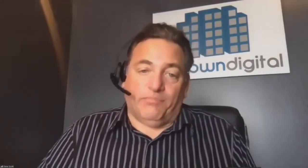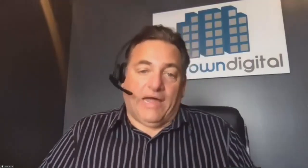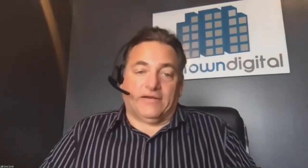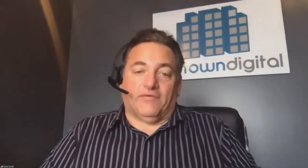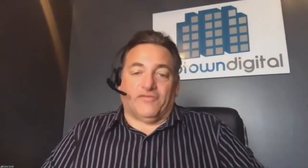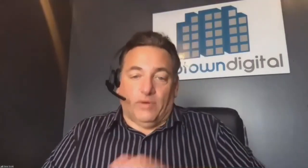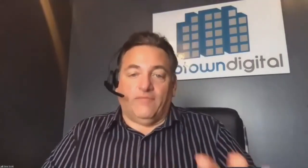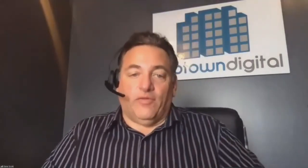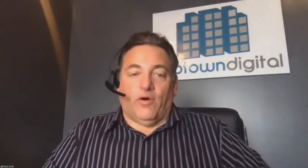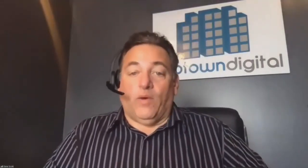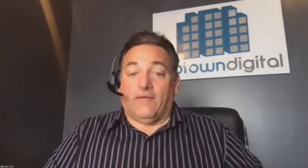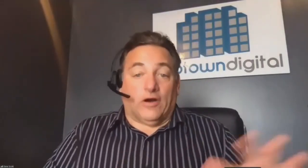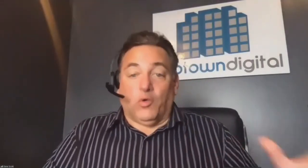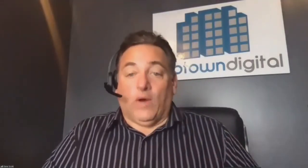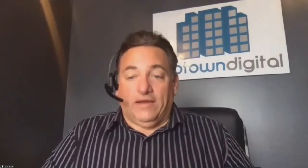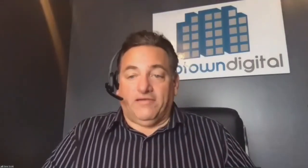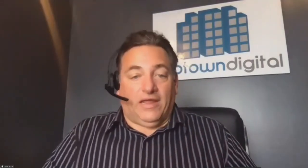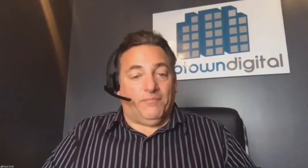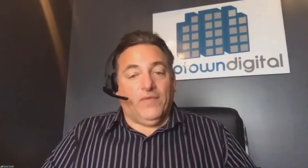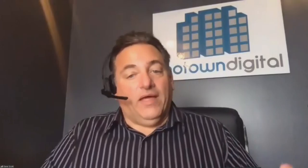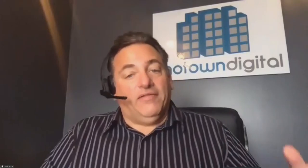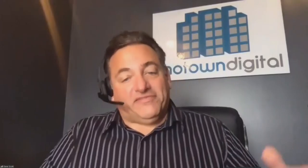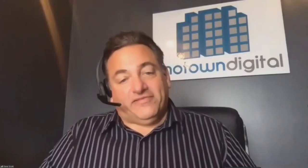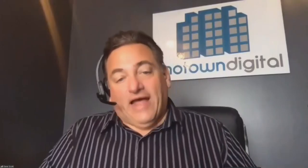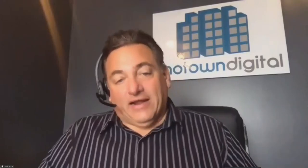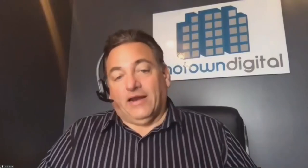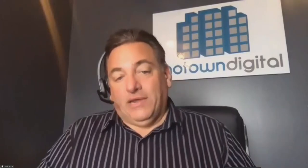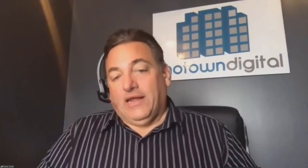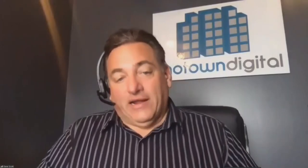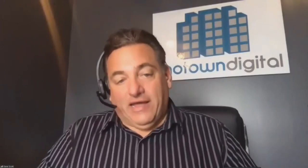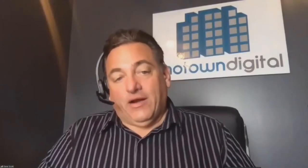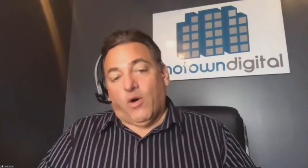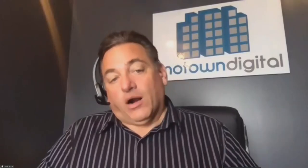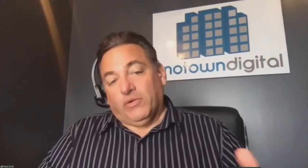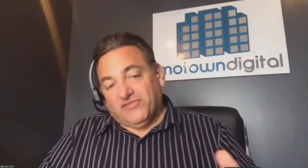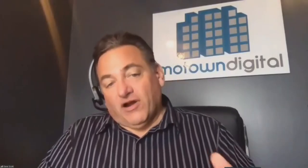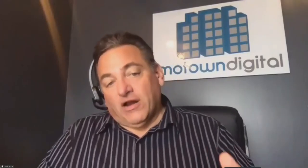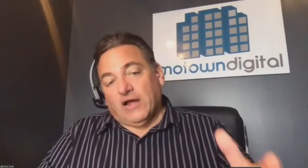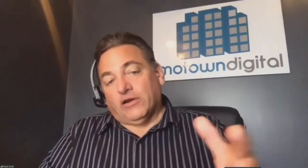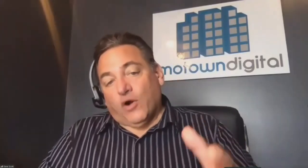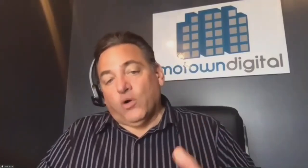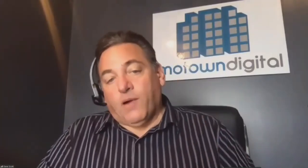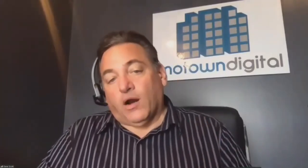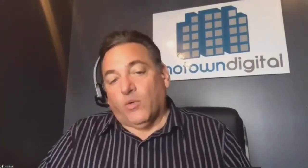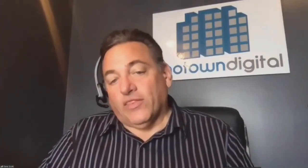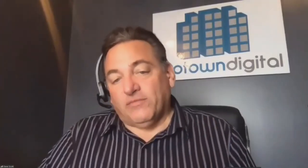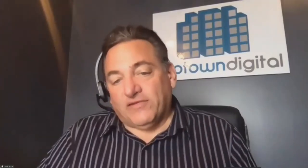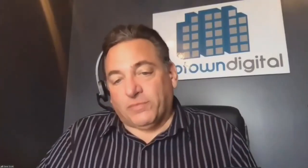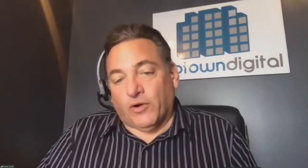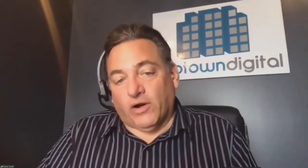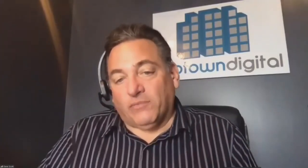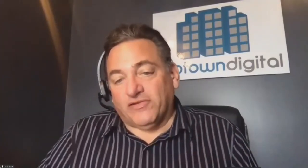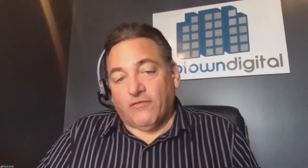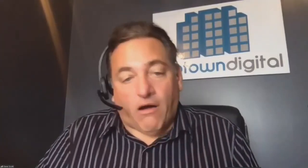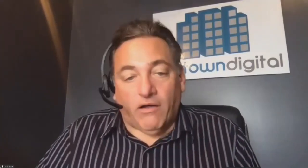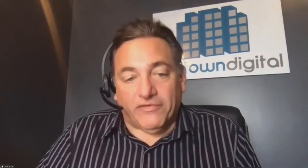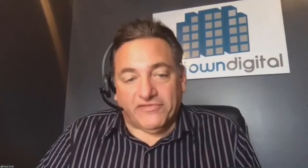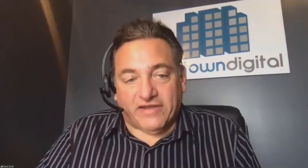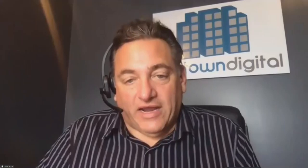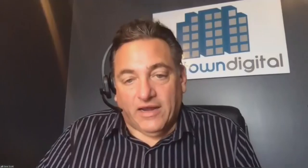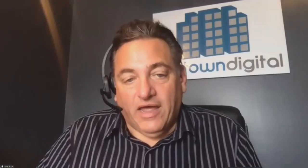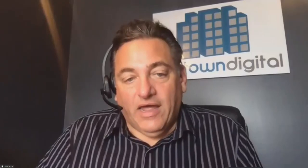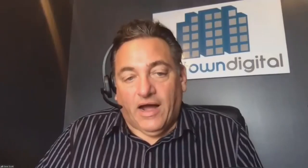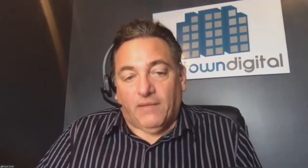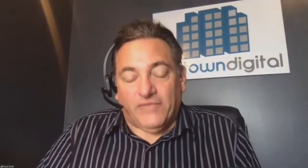Massively competitive. So even though we have a great team, this is not going to be a cakewalk. We start out at Oak Park, one of the best programs in